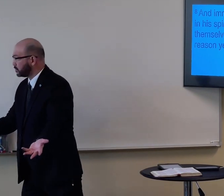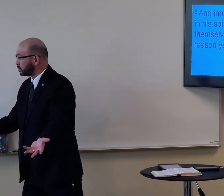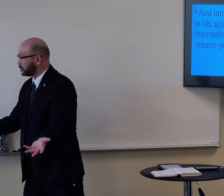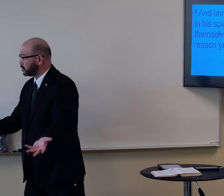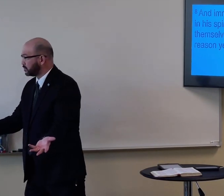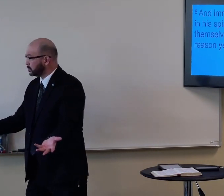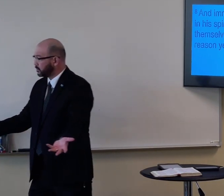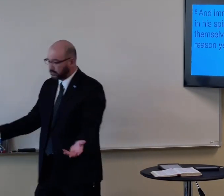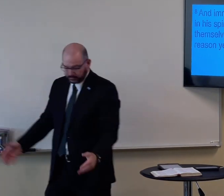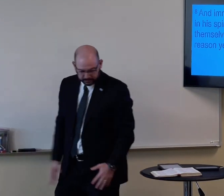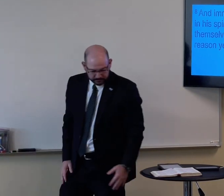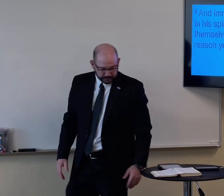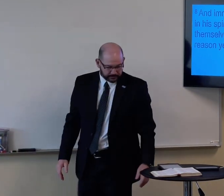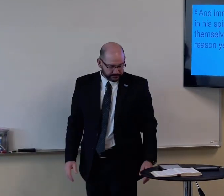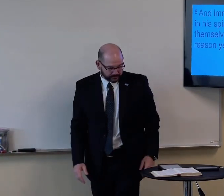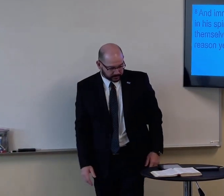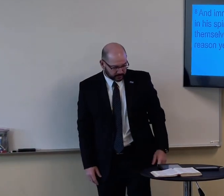or some religious system?